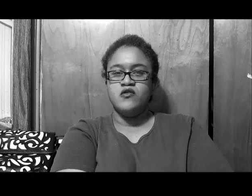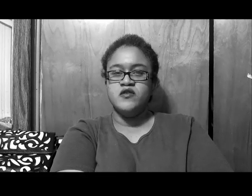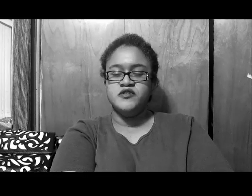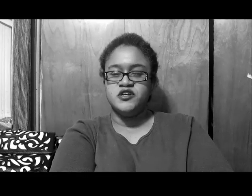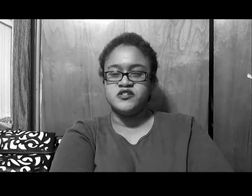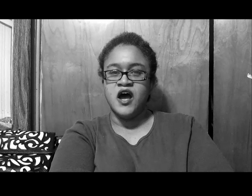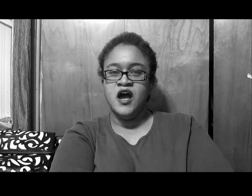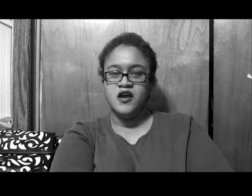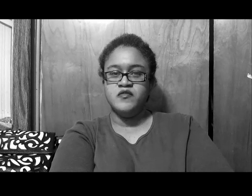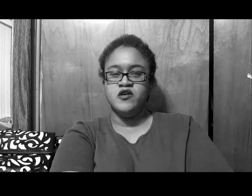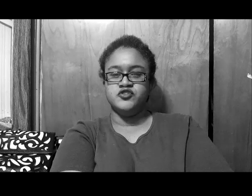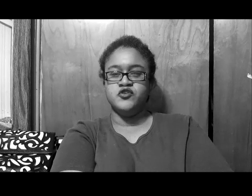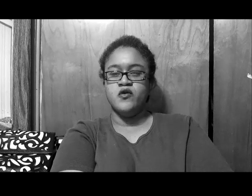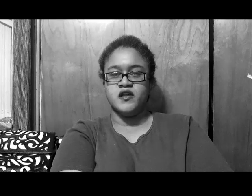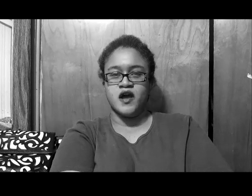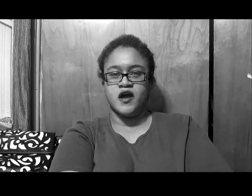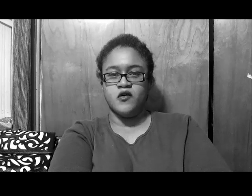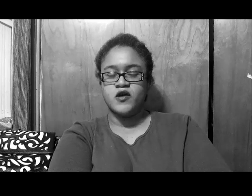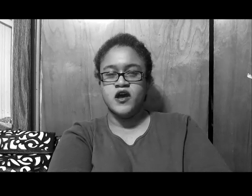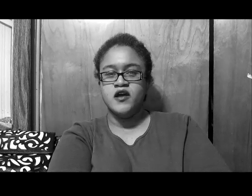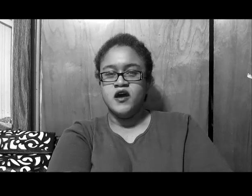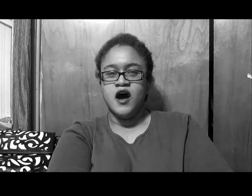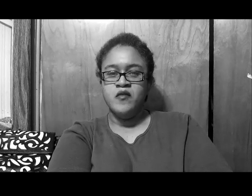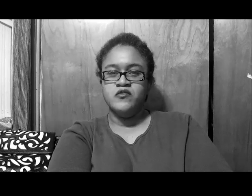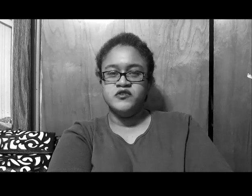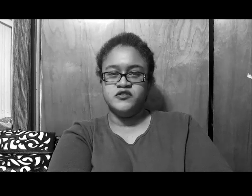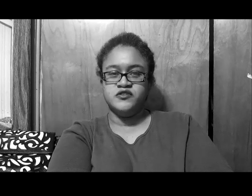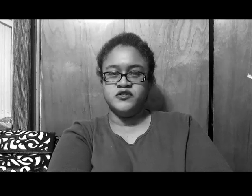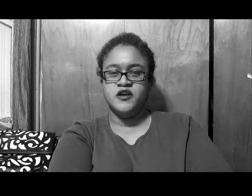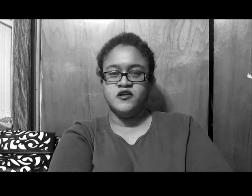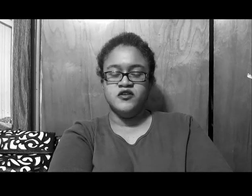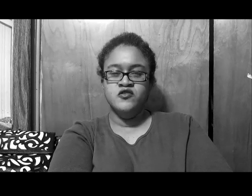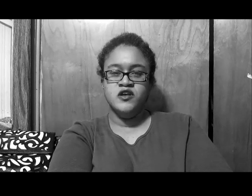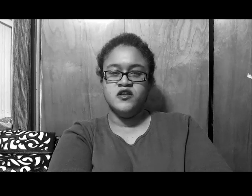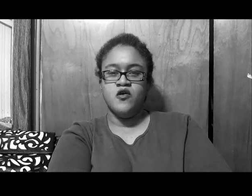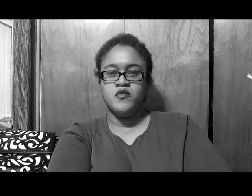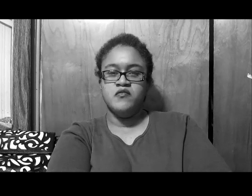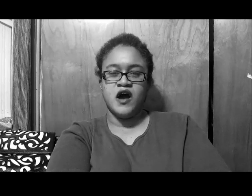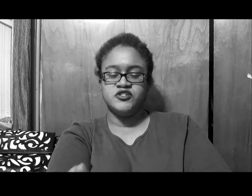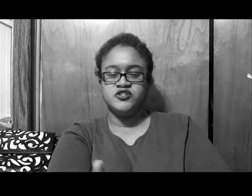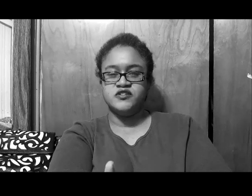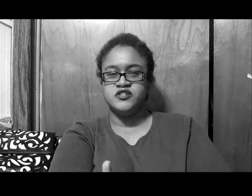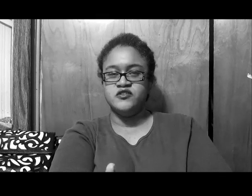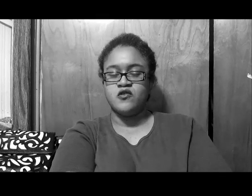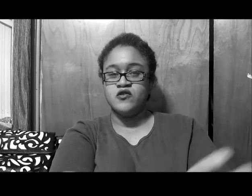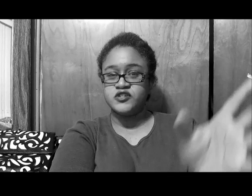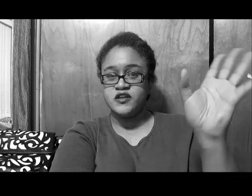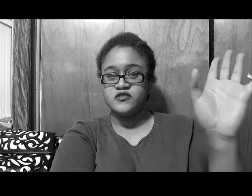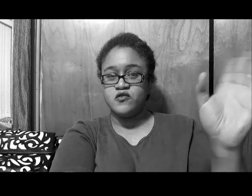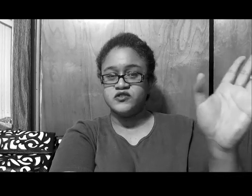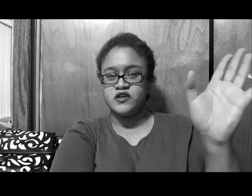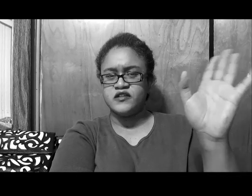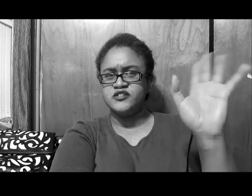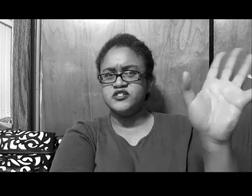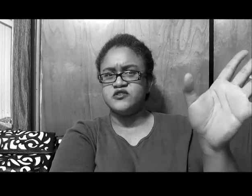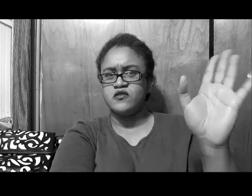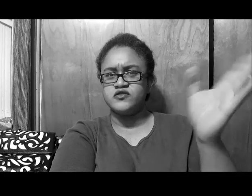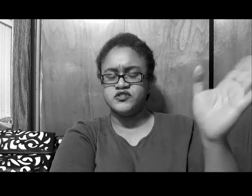I don't hit the joke, because I am your storyline, okay, I'm here, you need to owe me, but I should have, you know, of course Kenya, course, I think she talked or